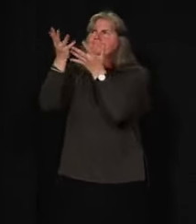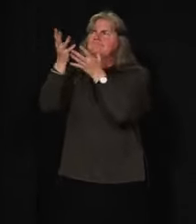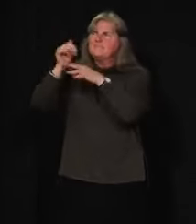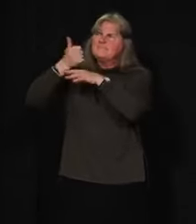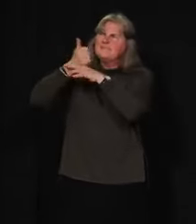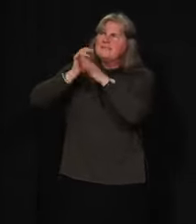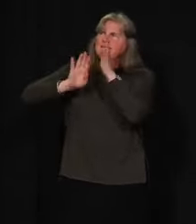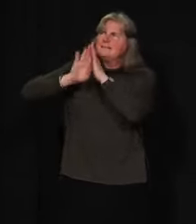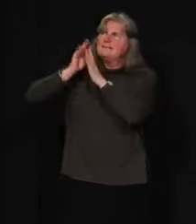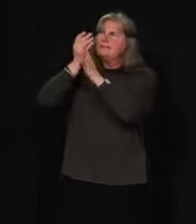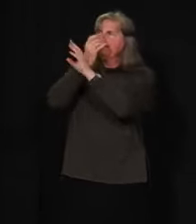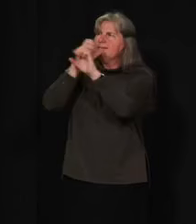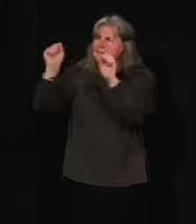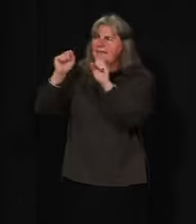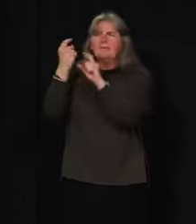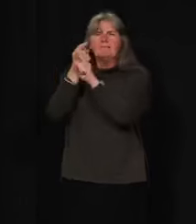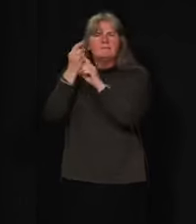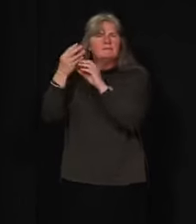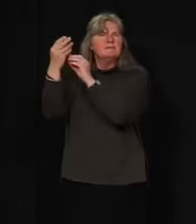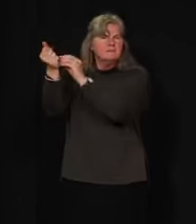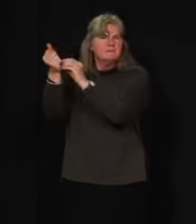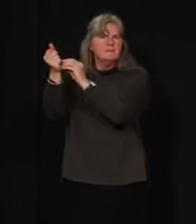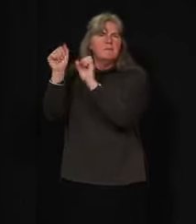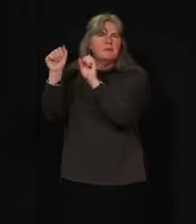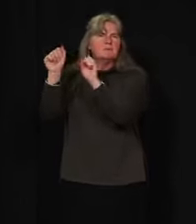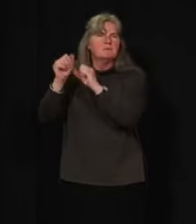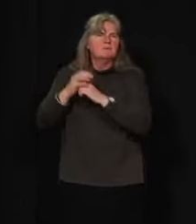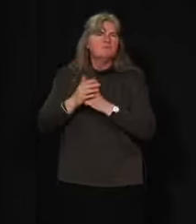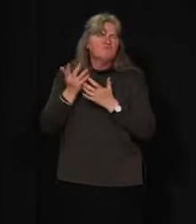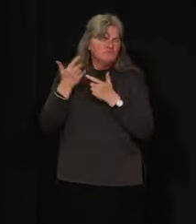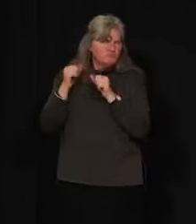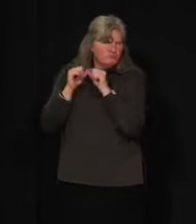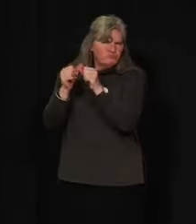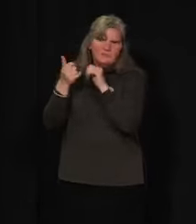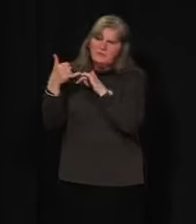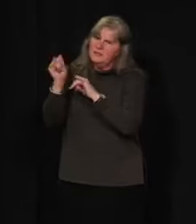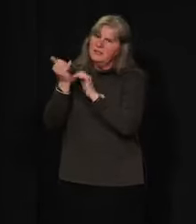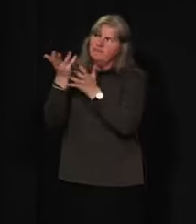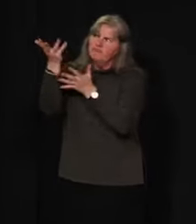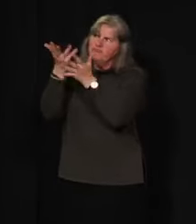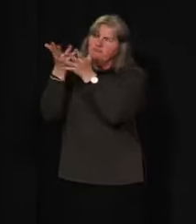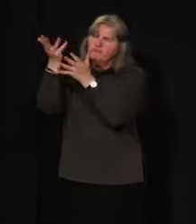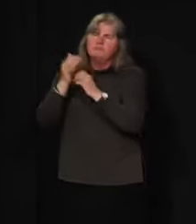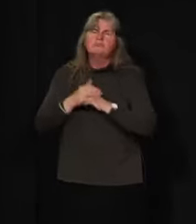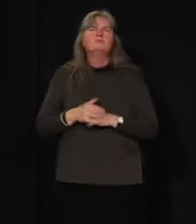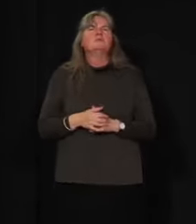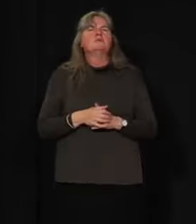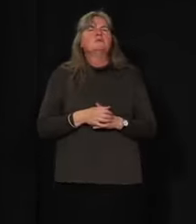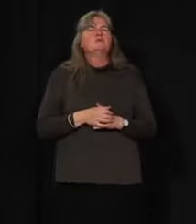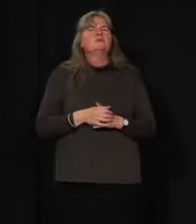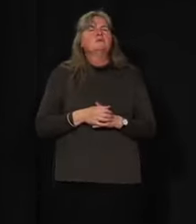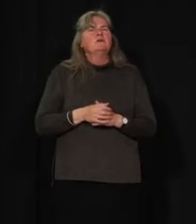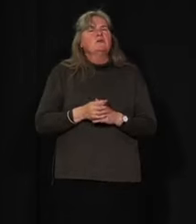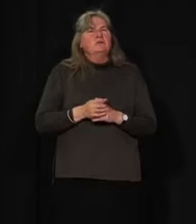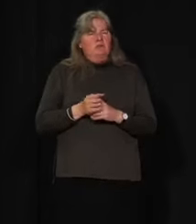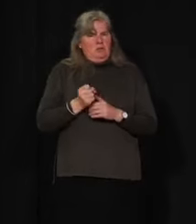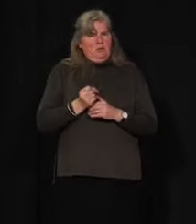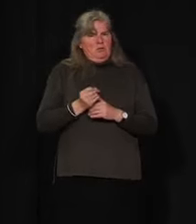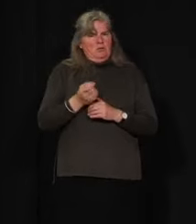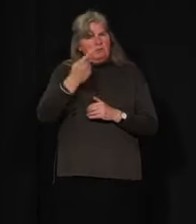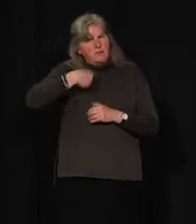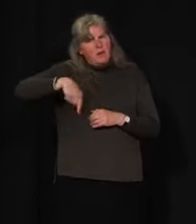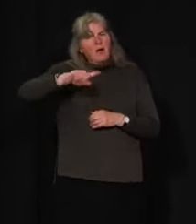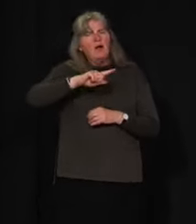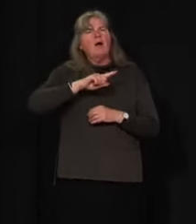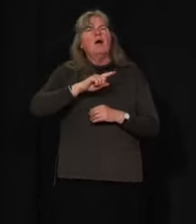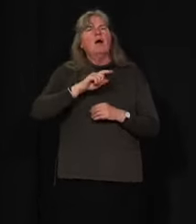and as trustworthy and as effective as we can. So I hope that we can all work